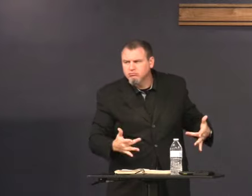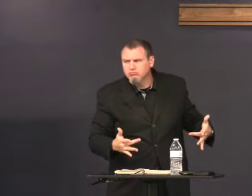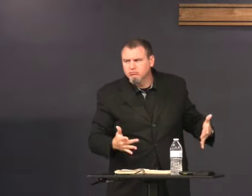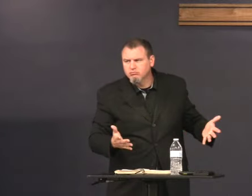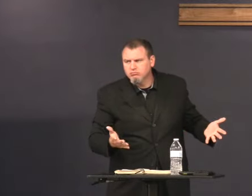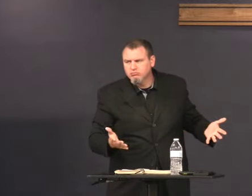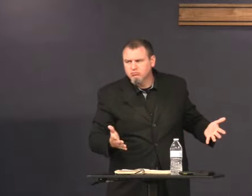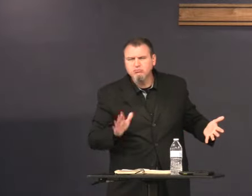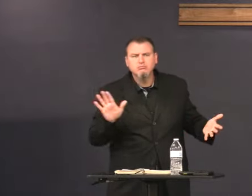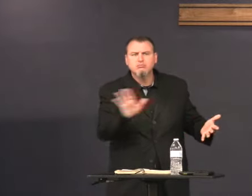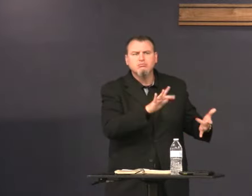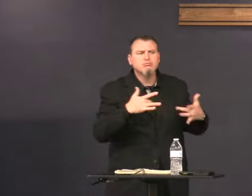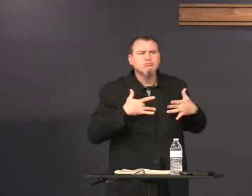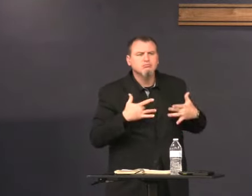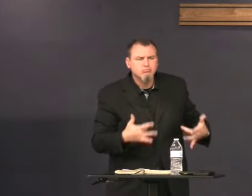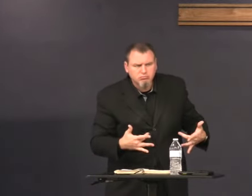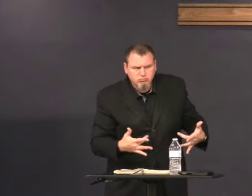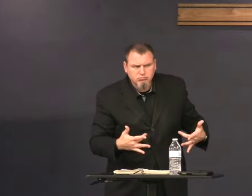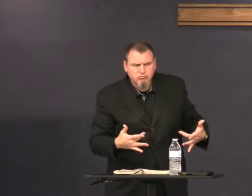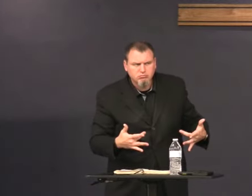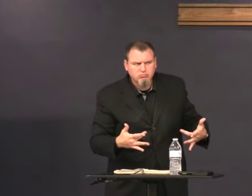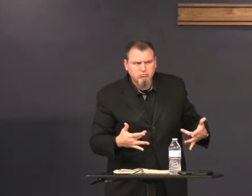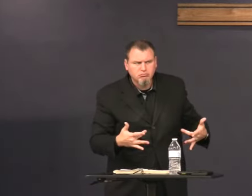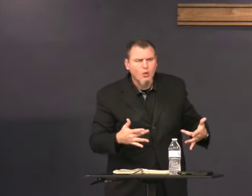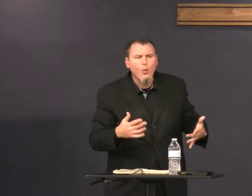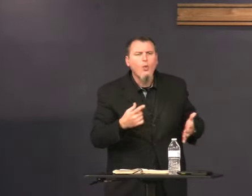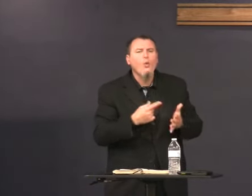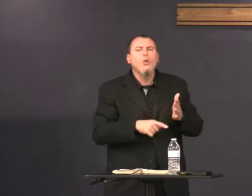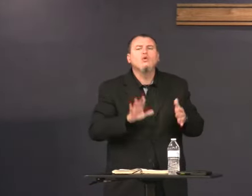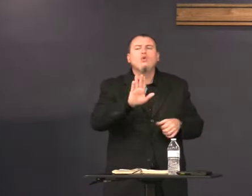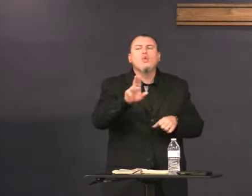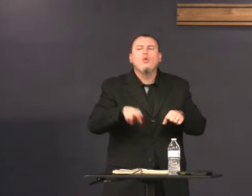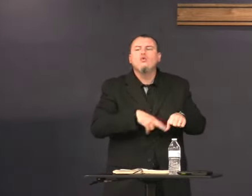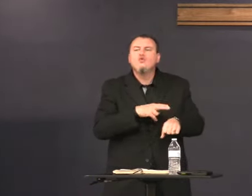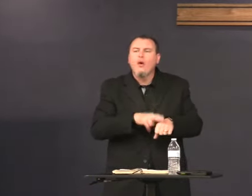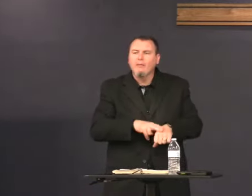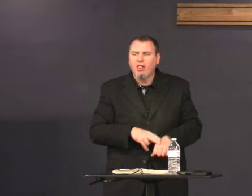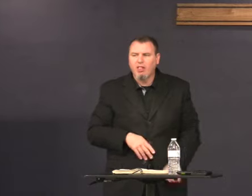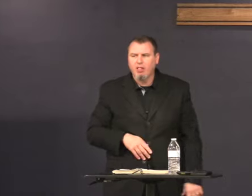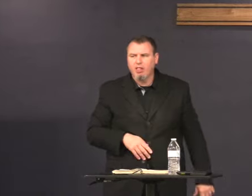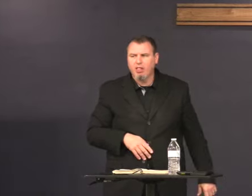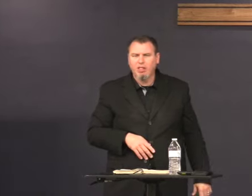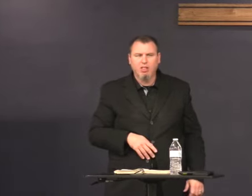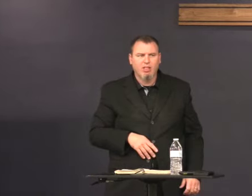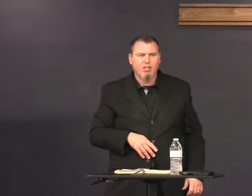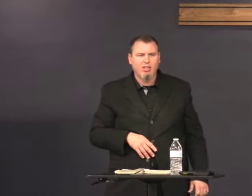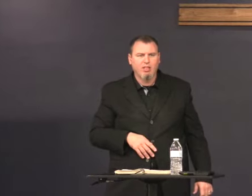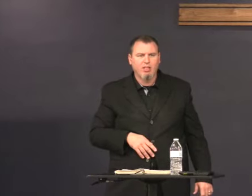what is your tendency what usually happens what's your